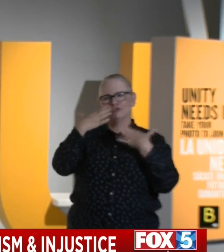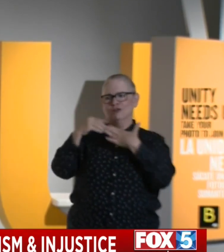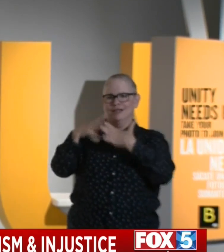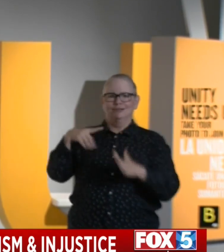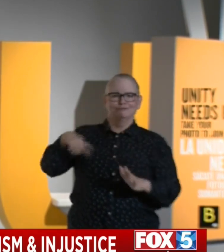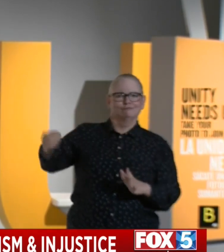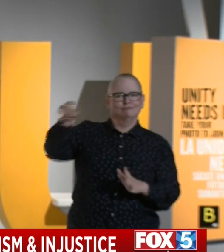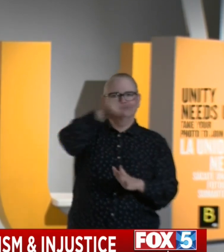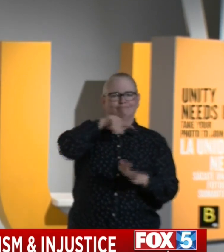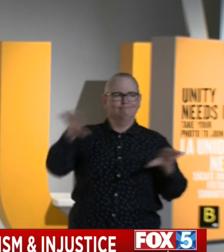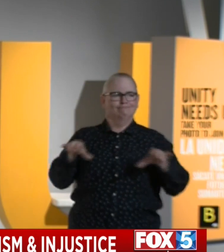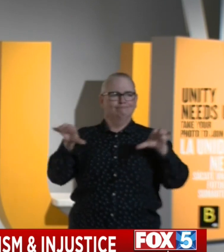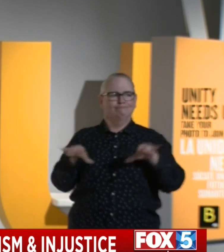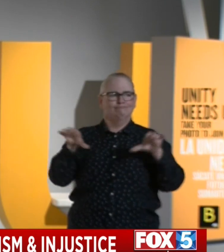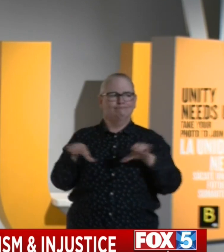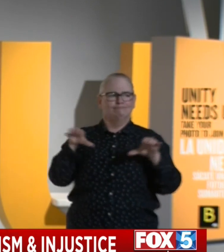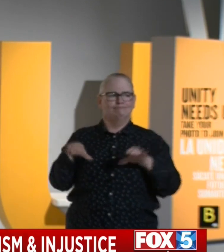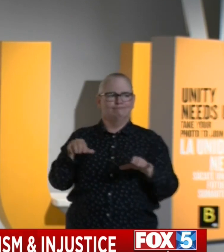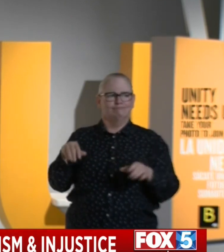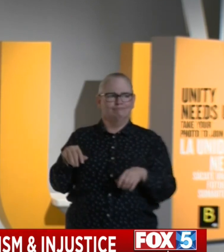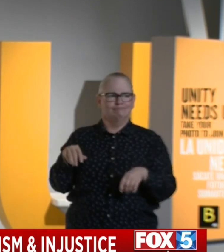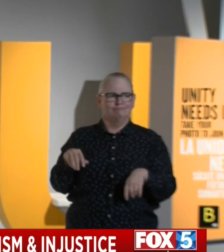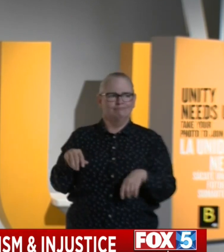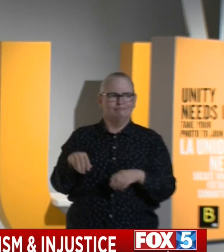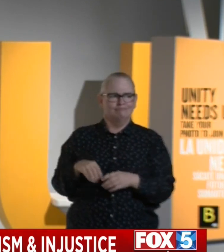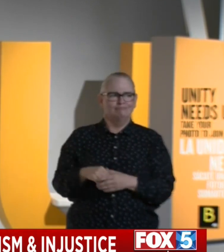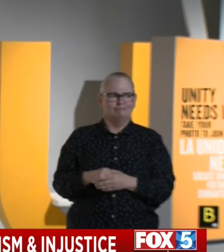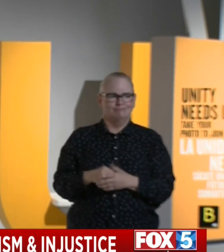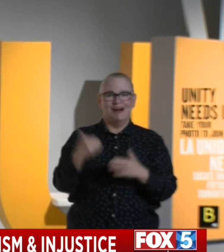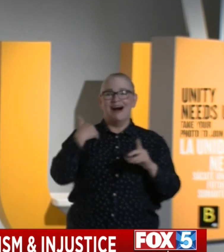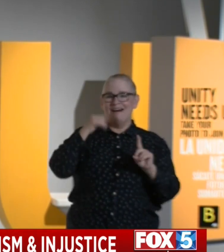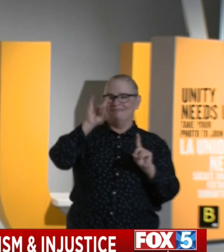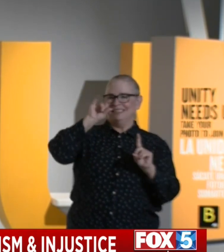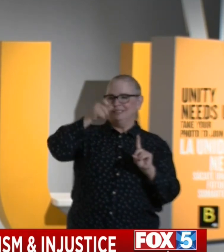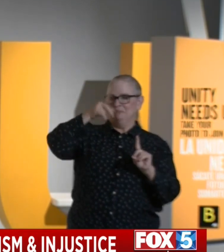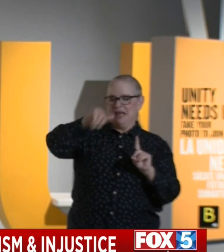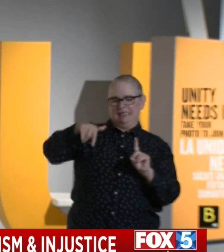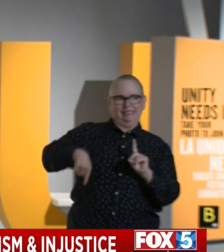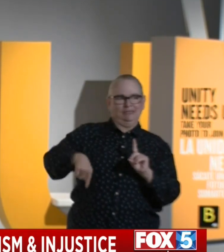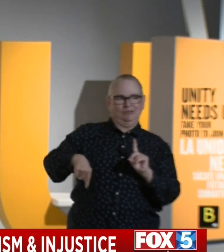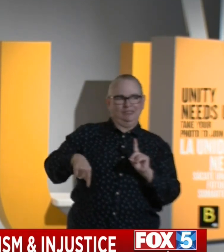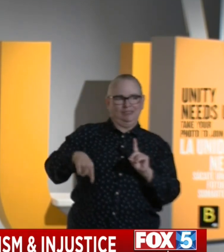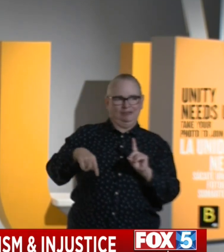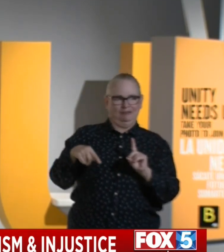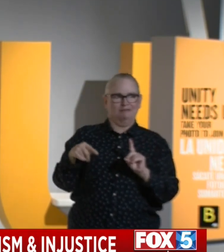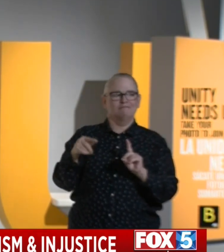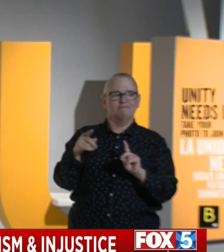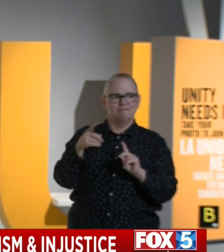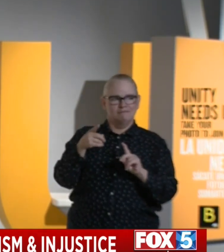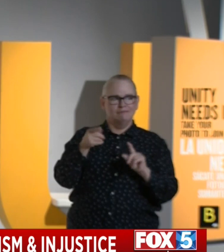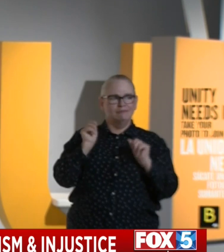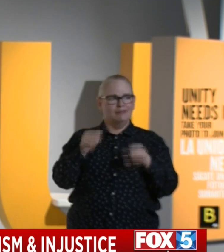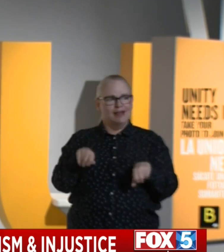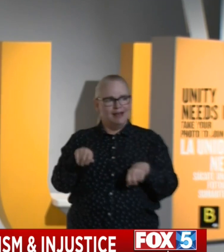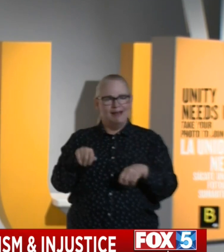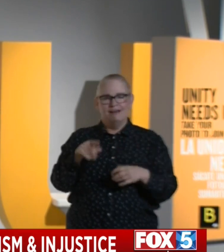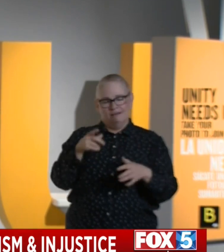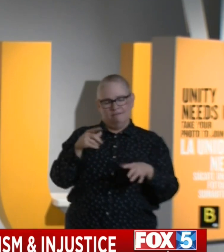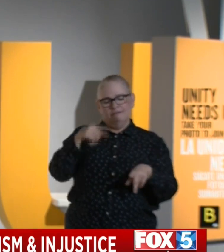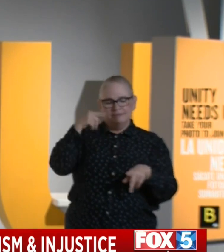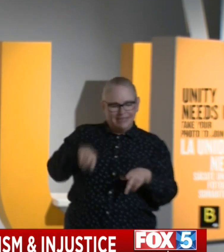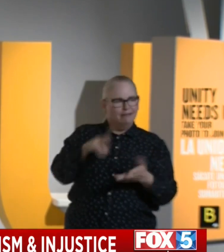from where I am here today, where we signed landmark bill, the nation's toughest use of force laws